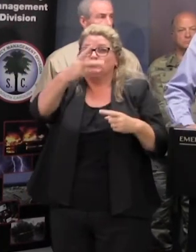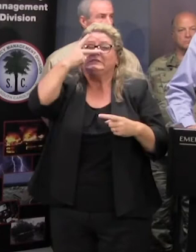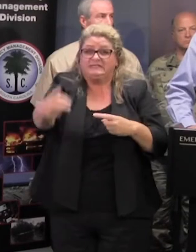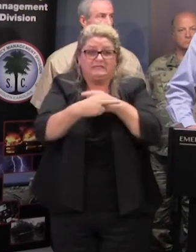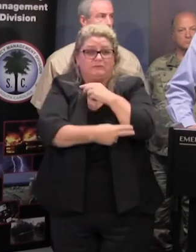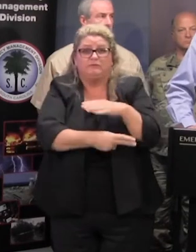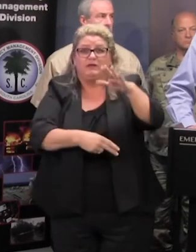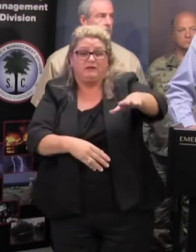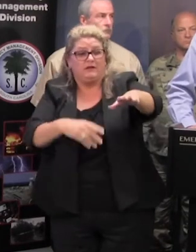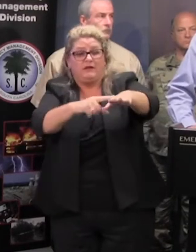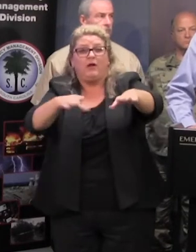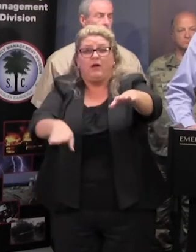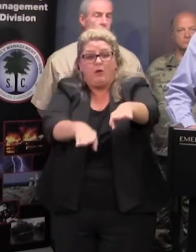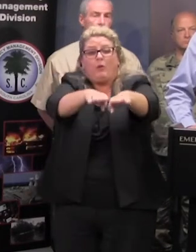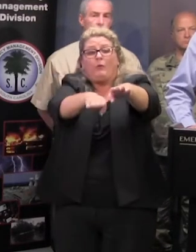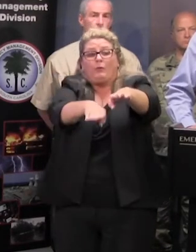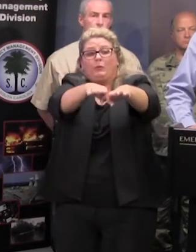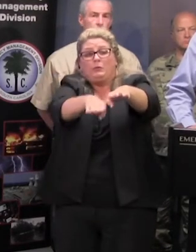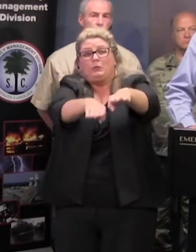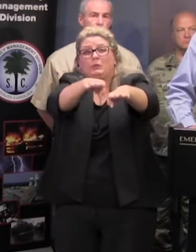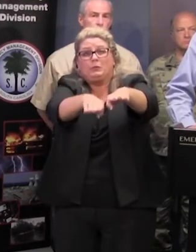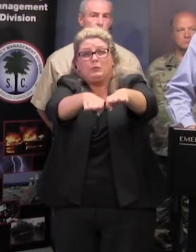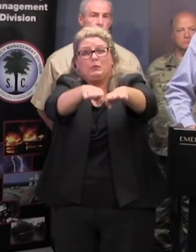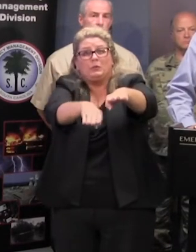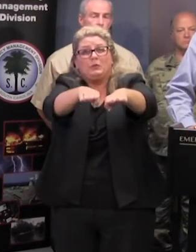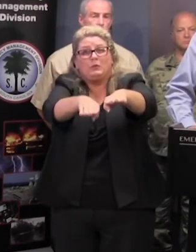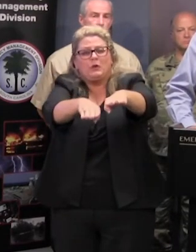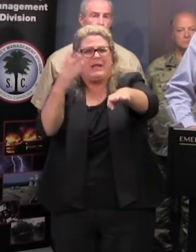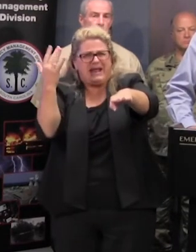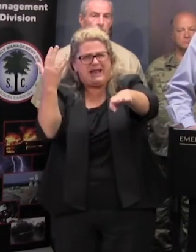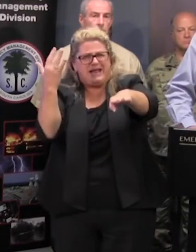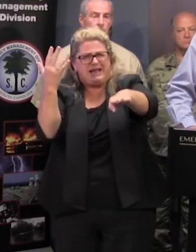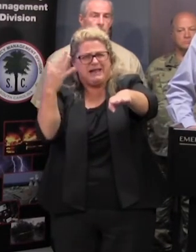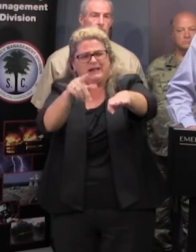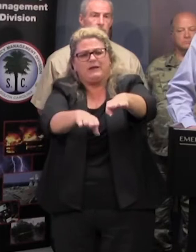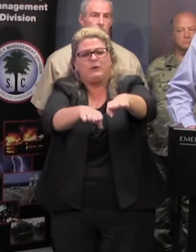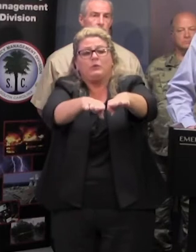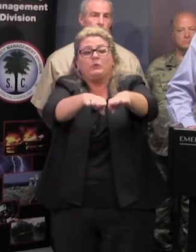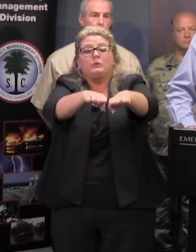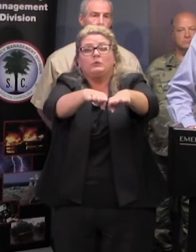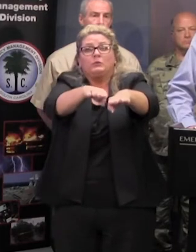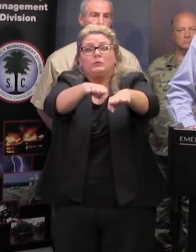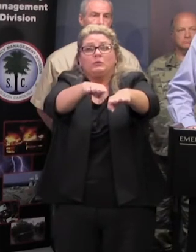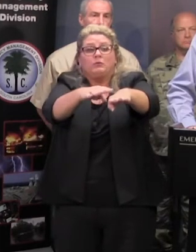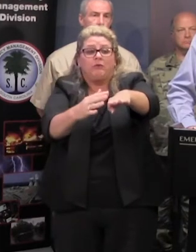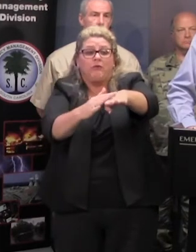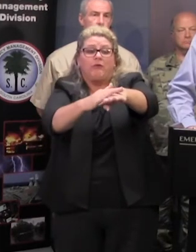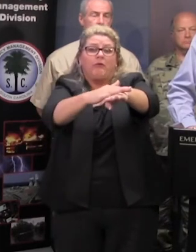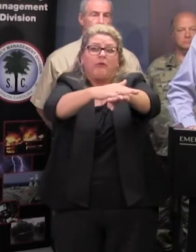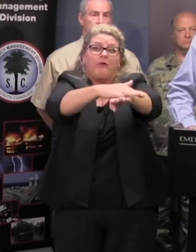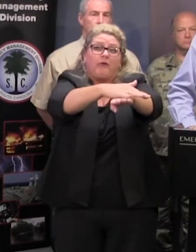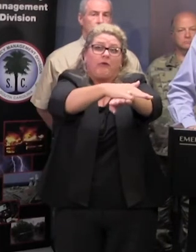crest it may actually not be cresting so stay there wait when you see a crest it doesn't mean the flood